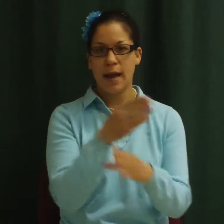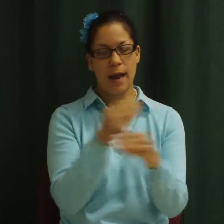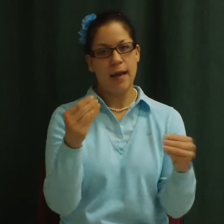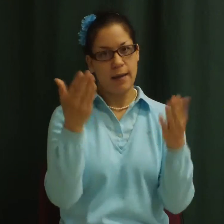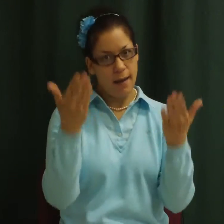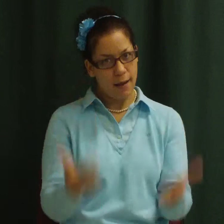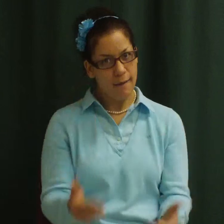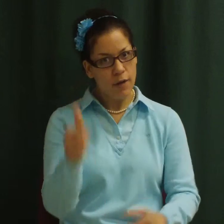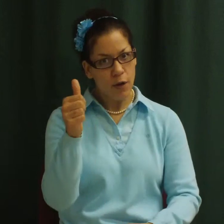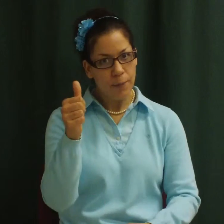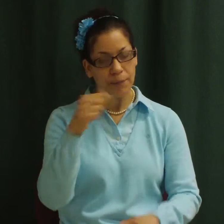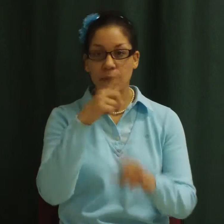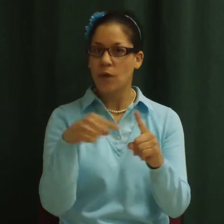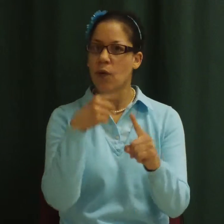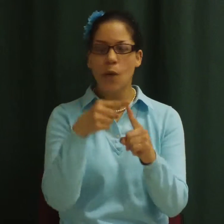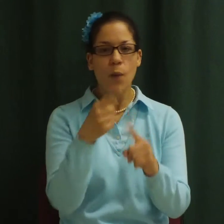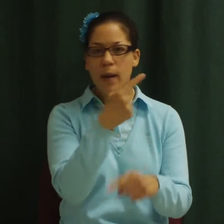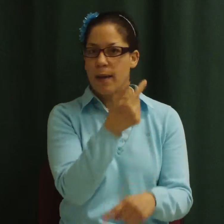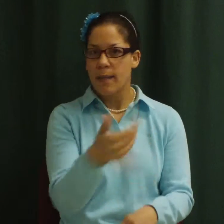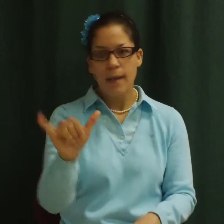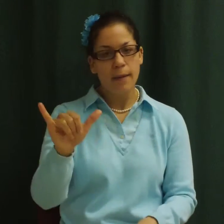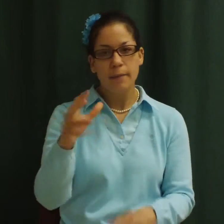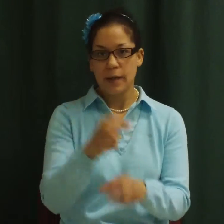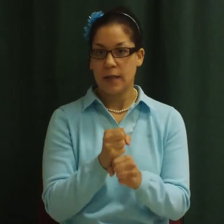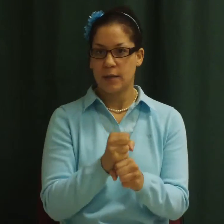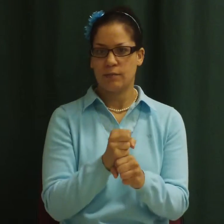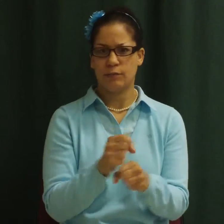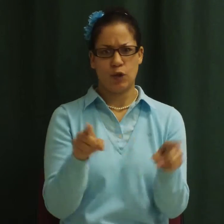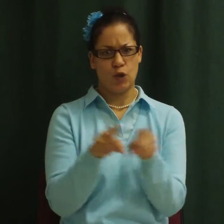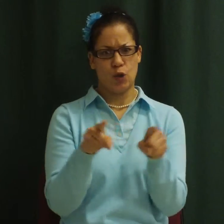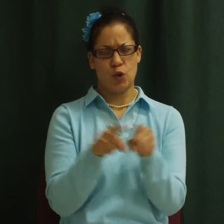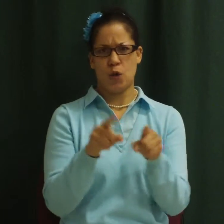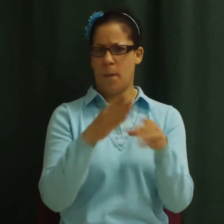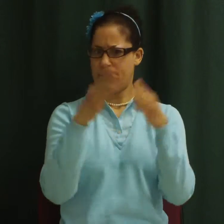When they get too big and heavy, they fall to the ground.